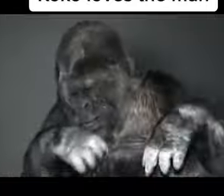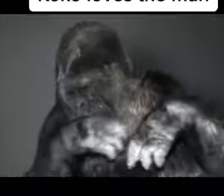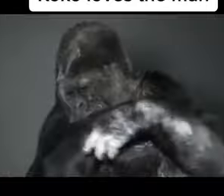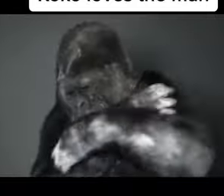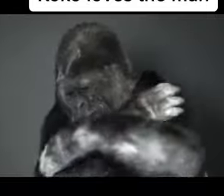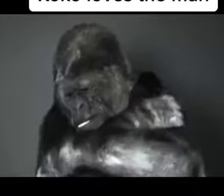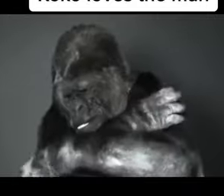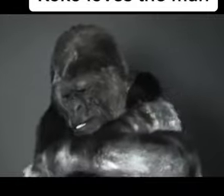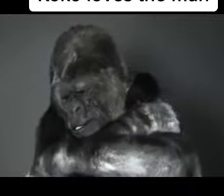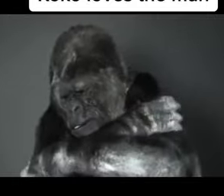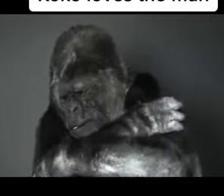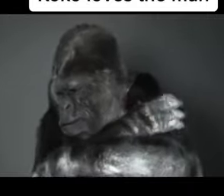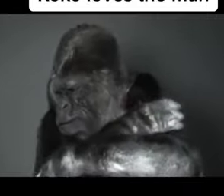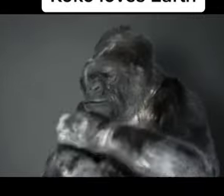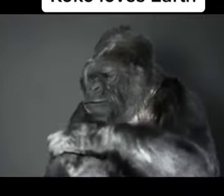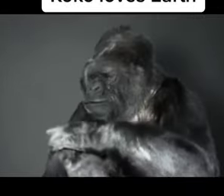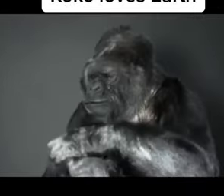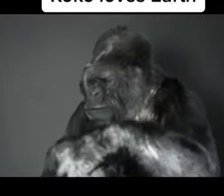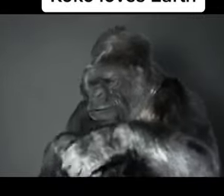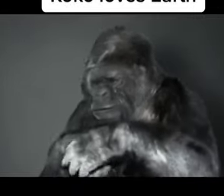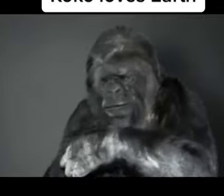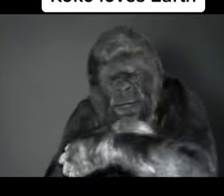Coco loves the man. Coco loves Earth.